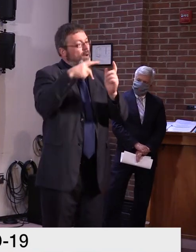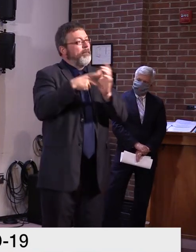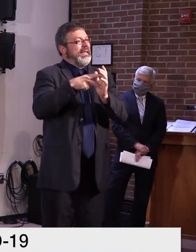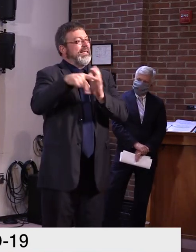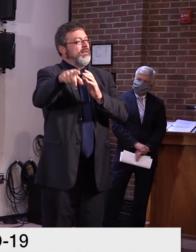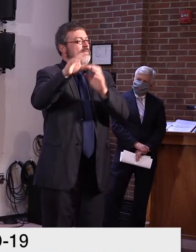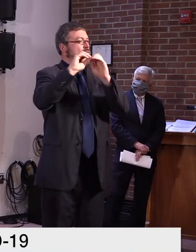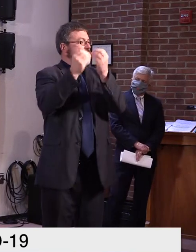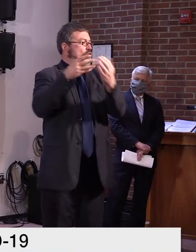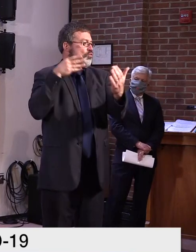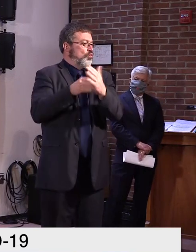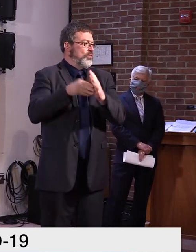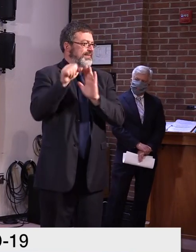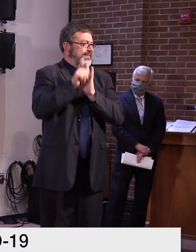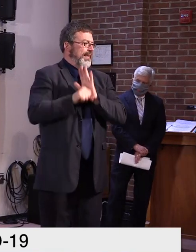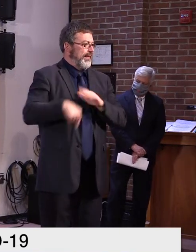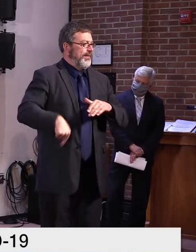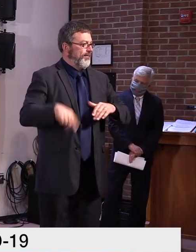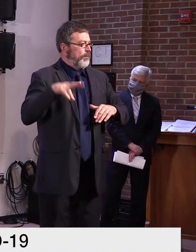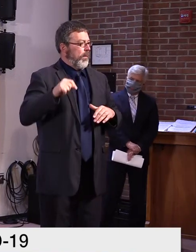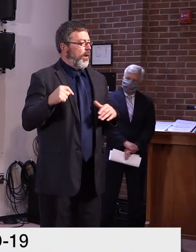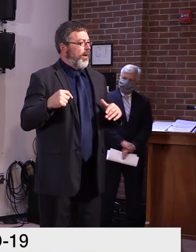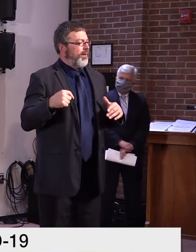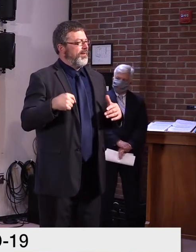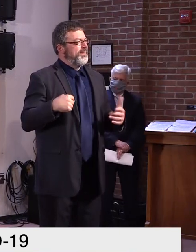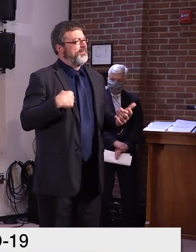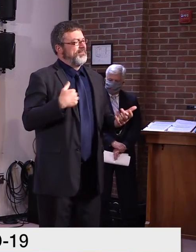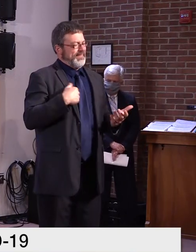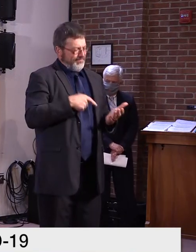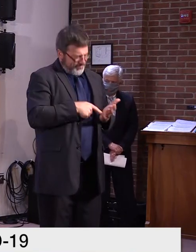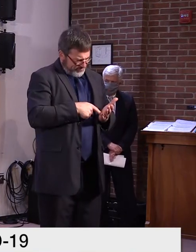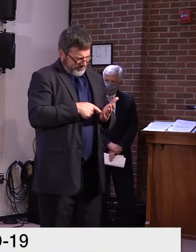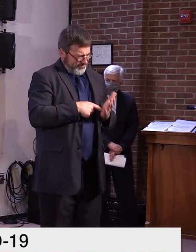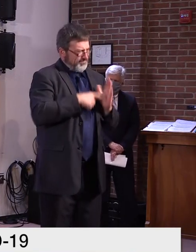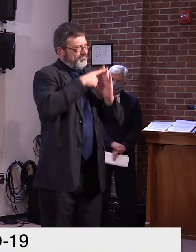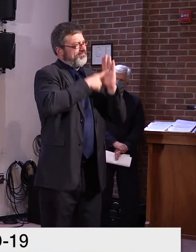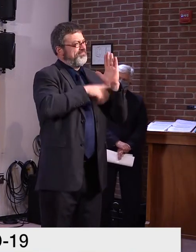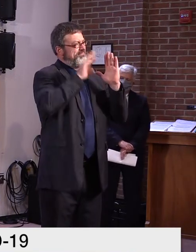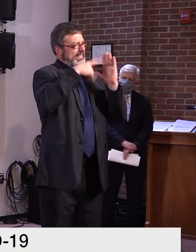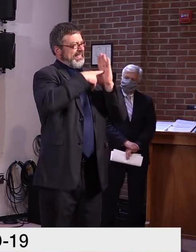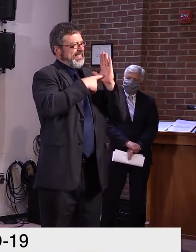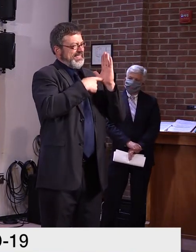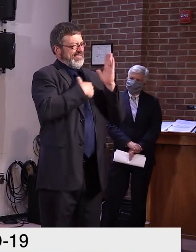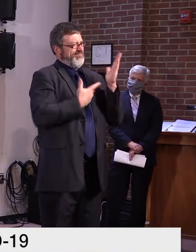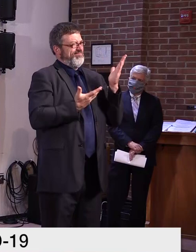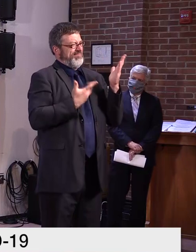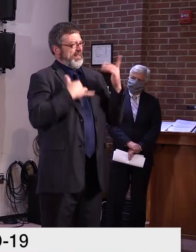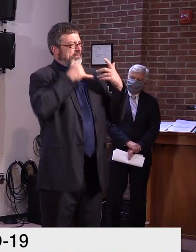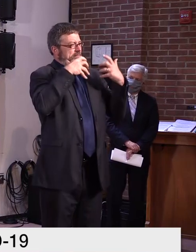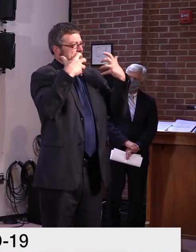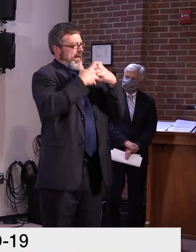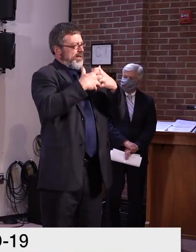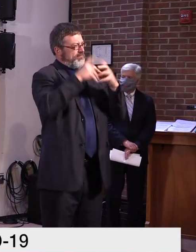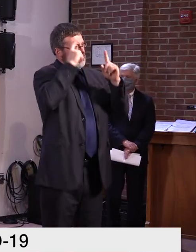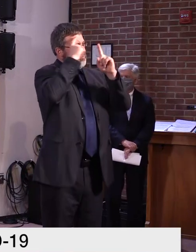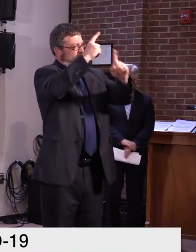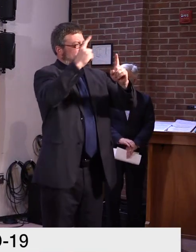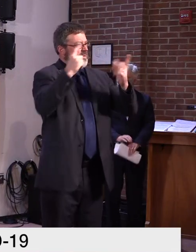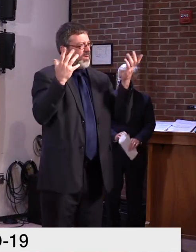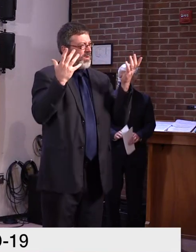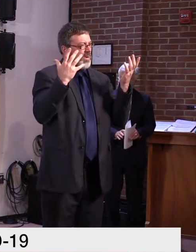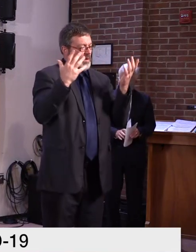didn't, uh, they didn't address any of the concerns I had, nor did they provide any funding of any sort, uh,